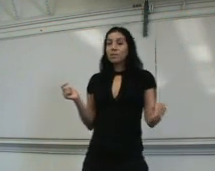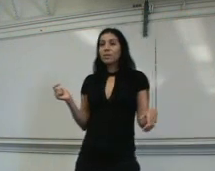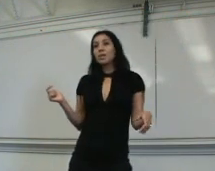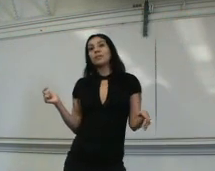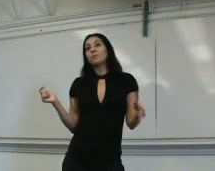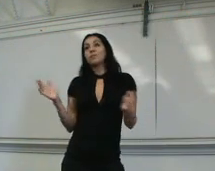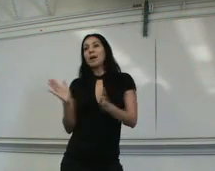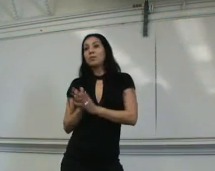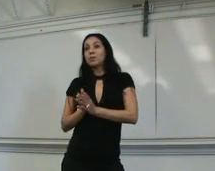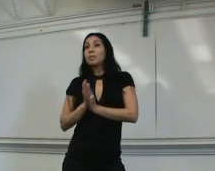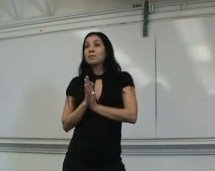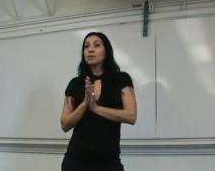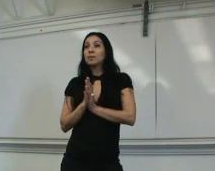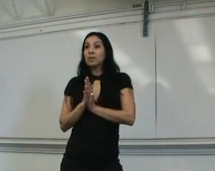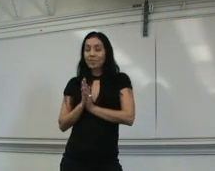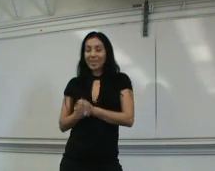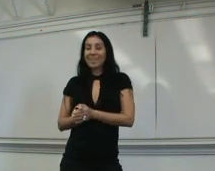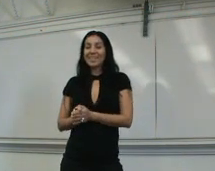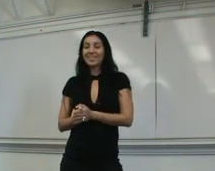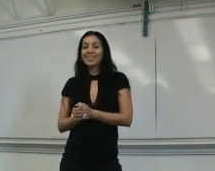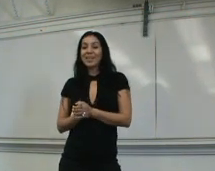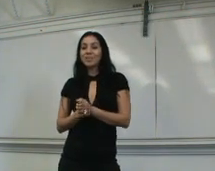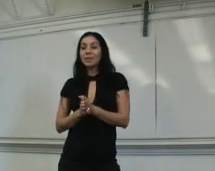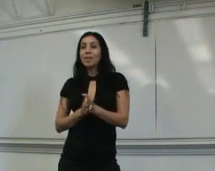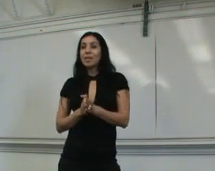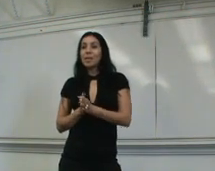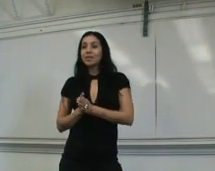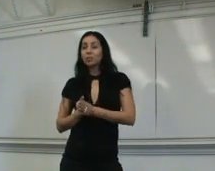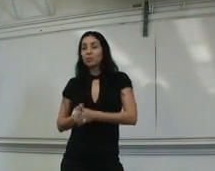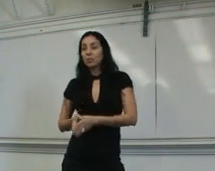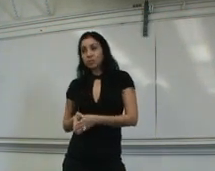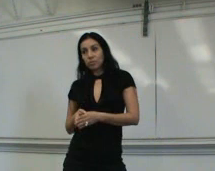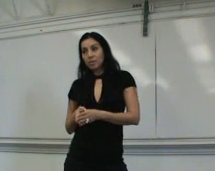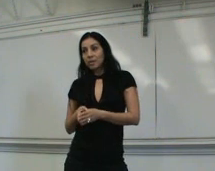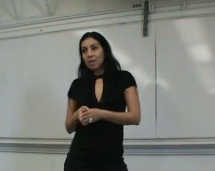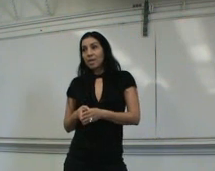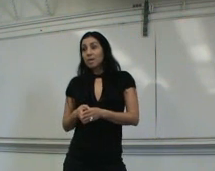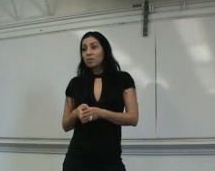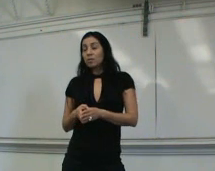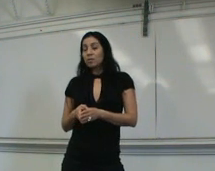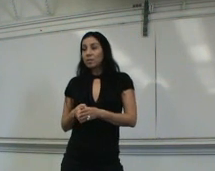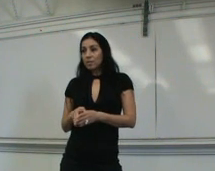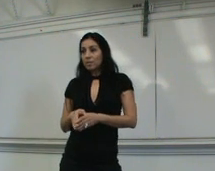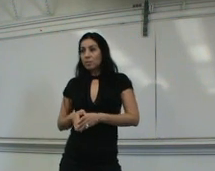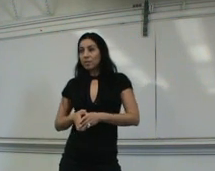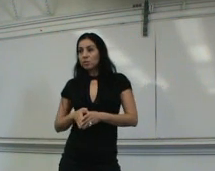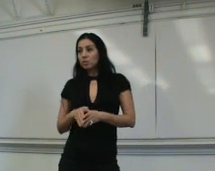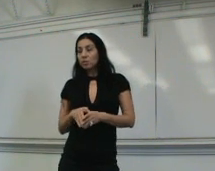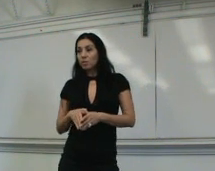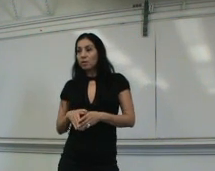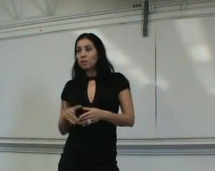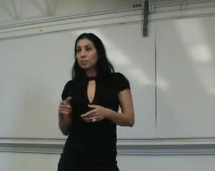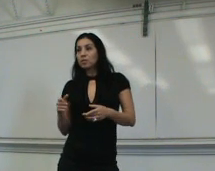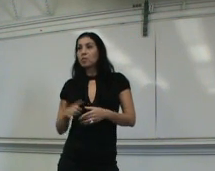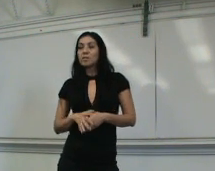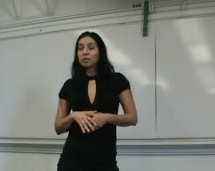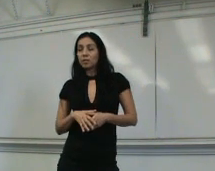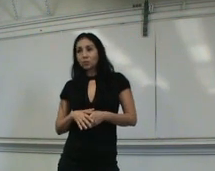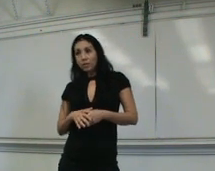lucky and I was hired by a chicken restaurant. So, they promised me to give me a job as a cocktail